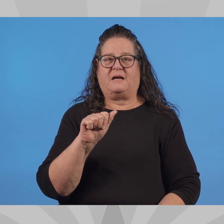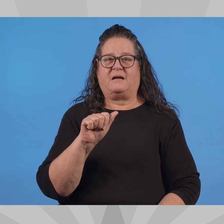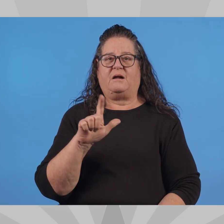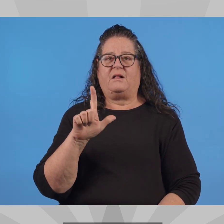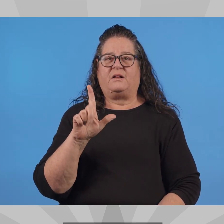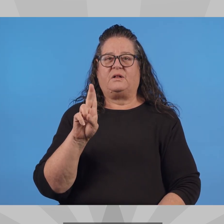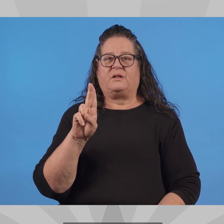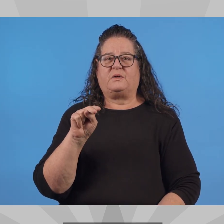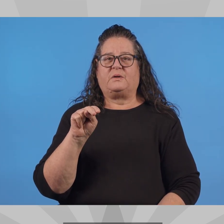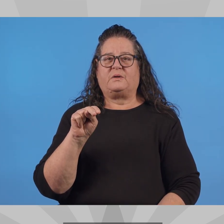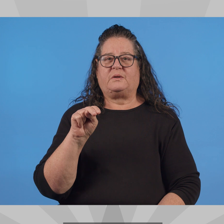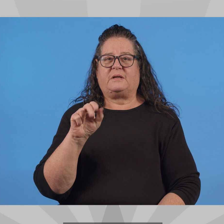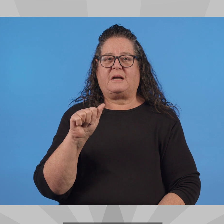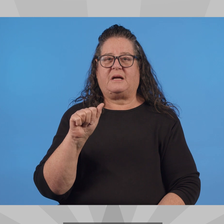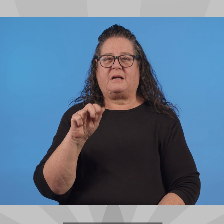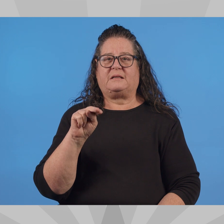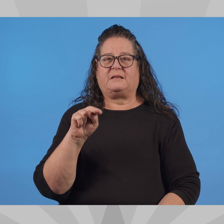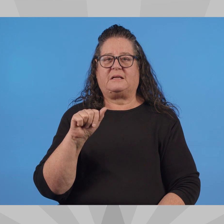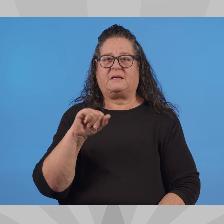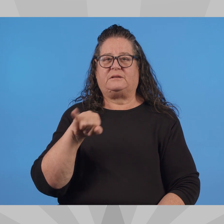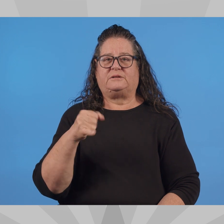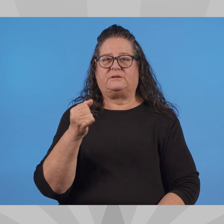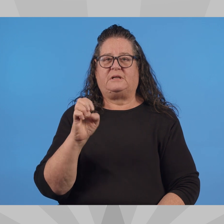Elda Luna Nahera